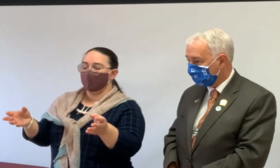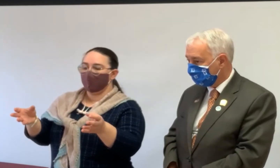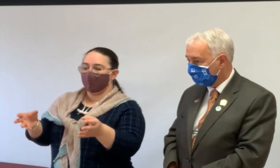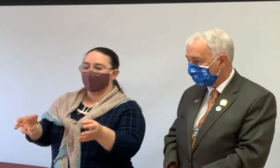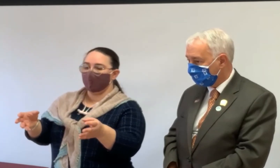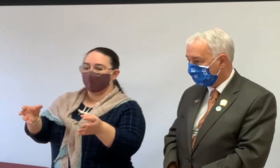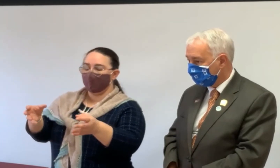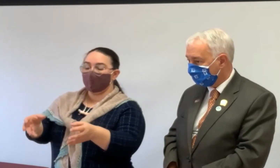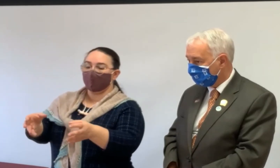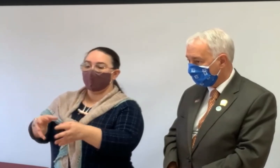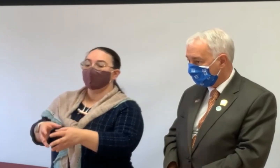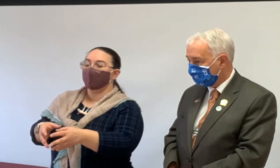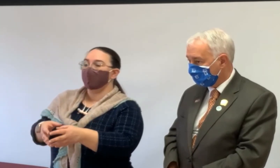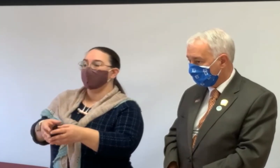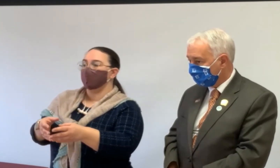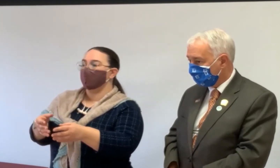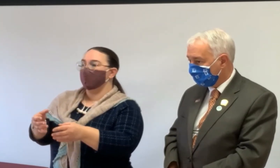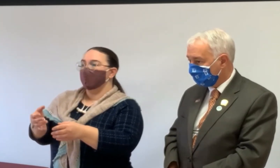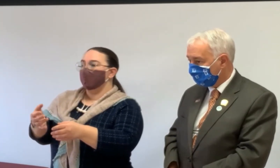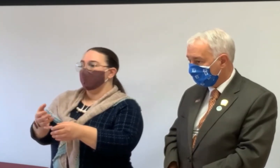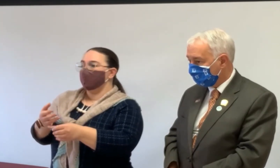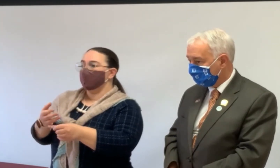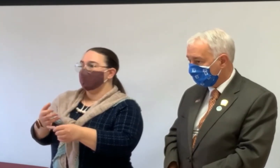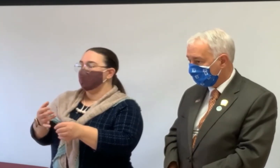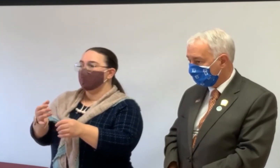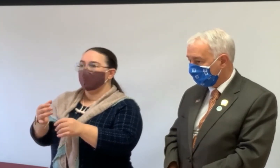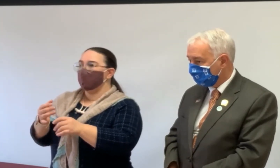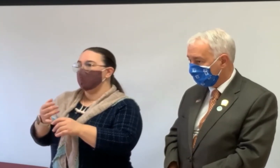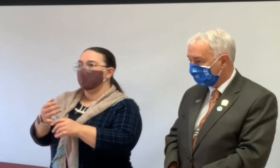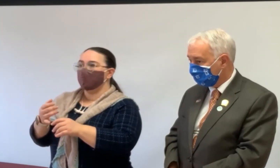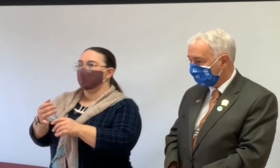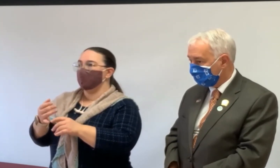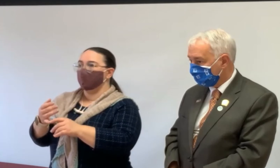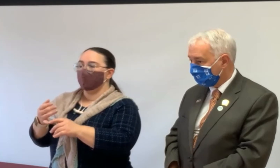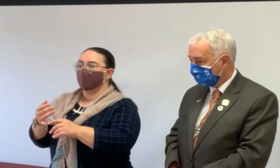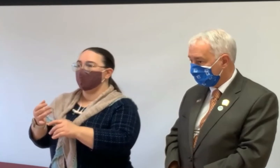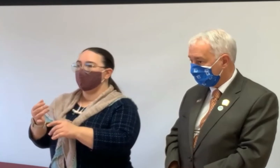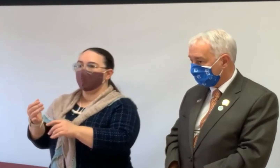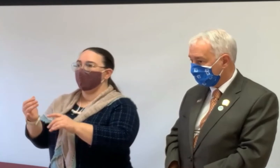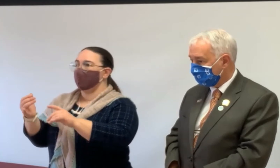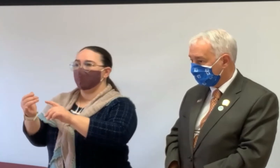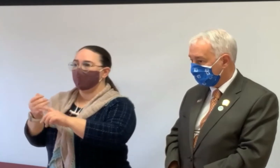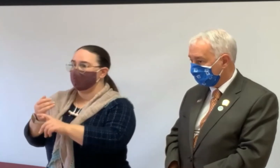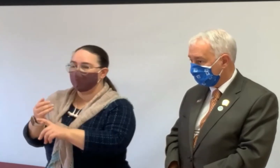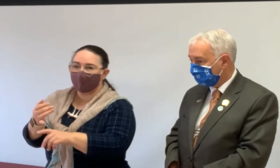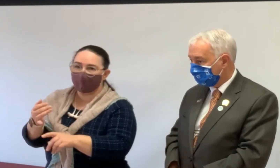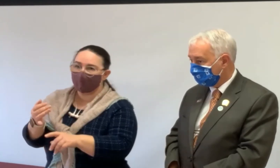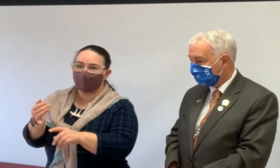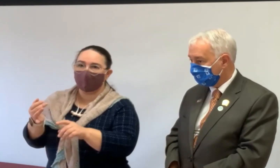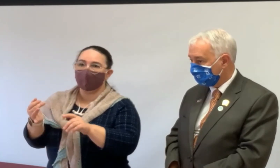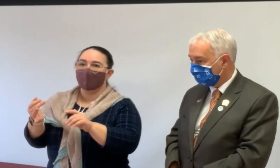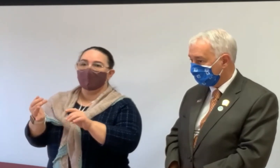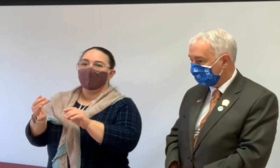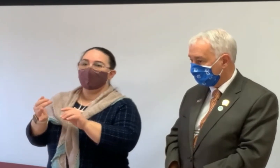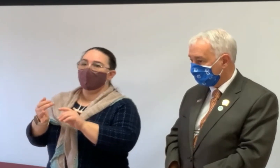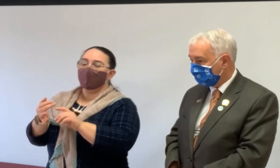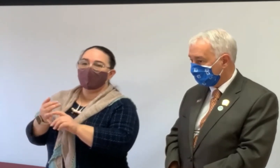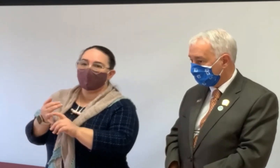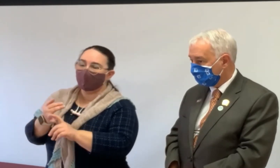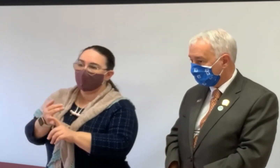your needs personally, physically and financially, you know, sometimes that means, you know, thinking about complex medical stuff,